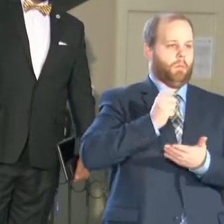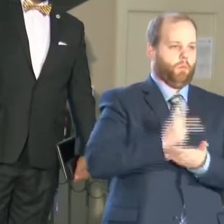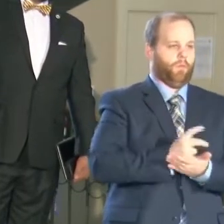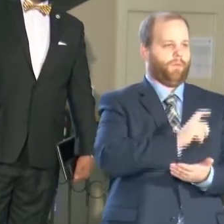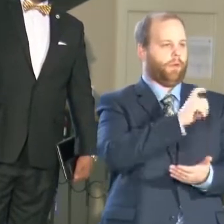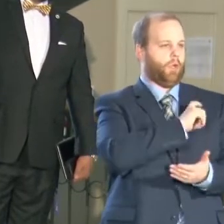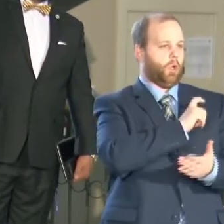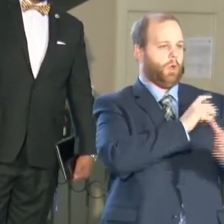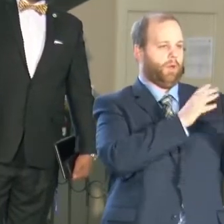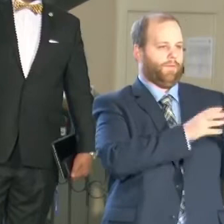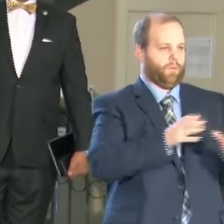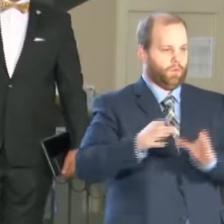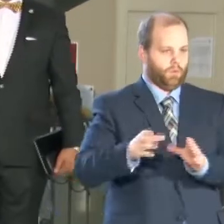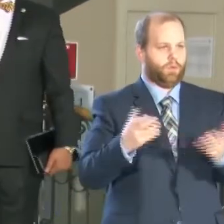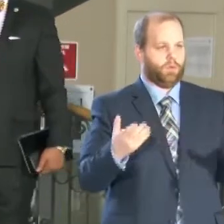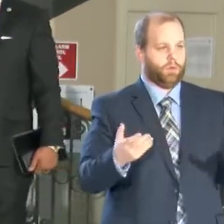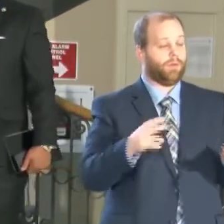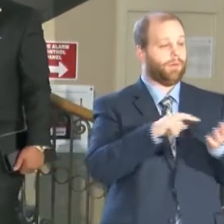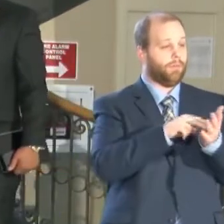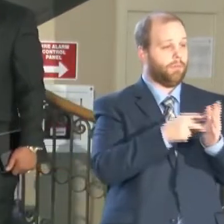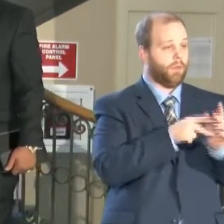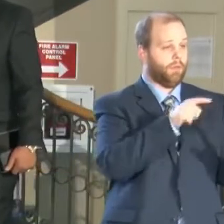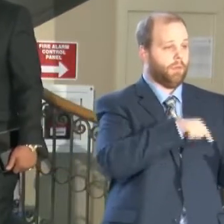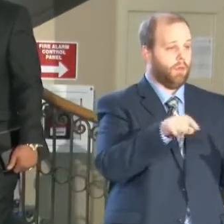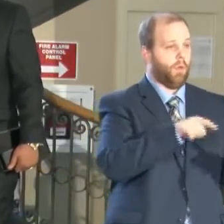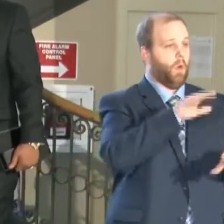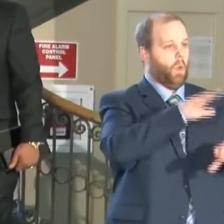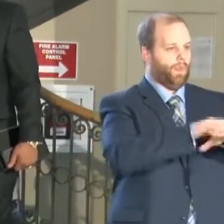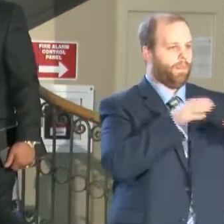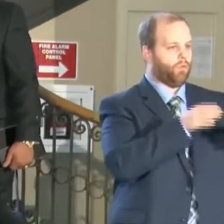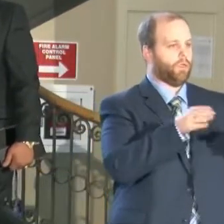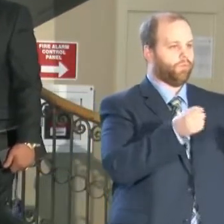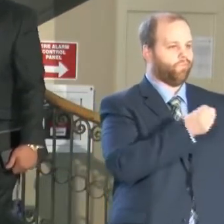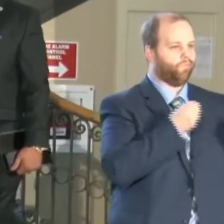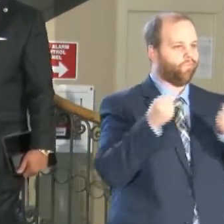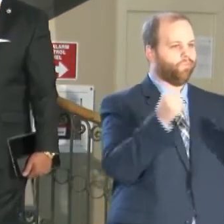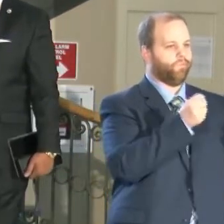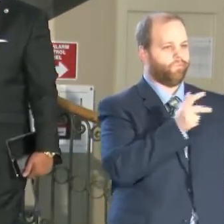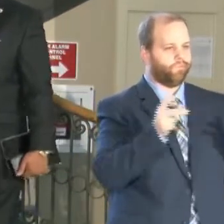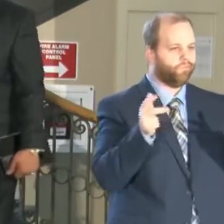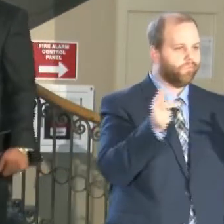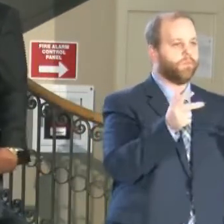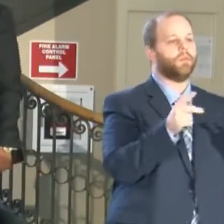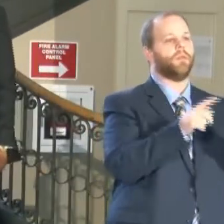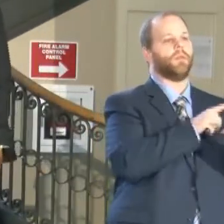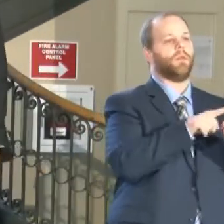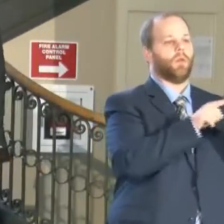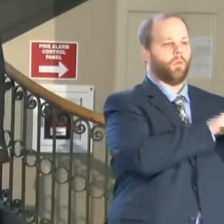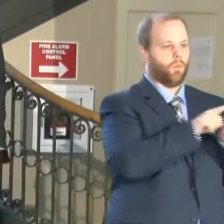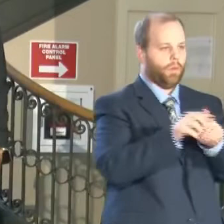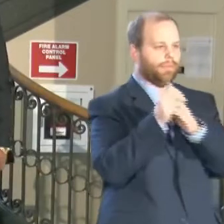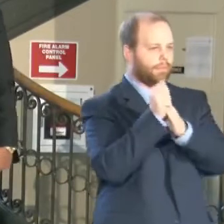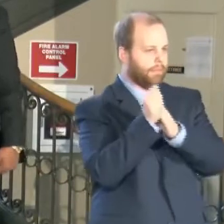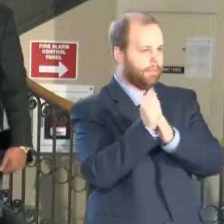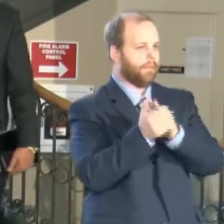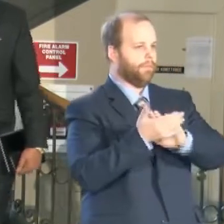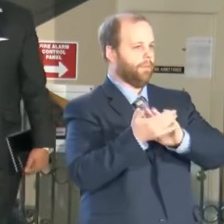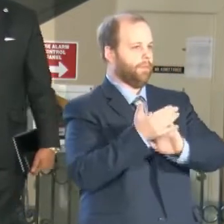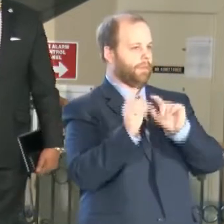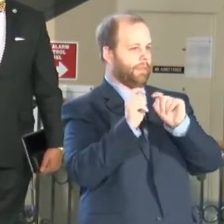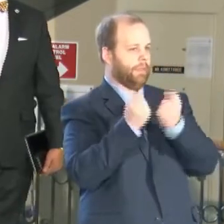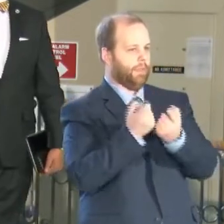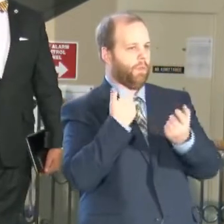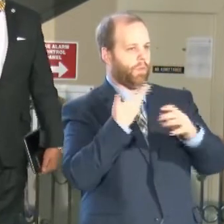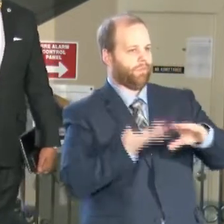understand that authorized officers means our officers that are patrolling the streets as well as our leadership and management team. And we've increased close to